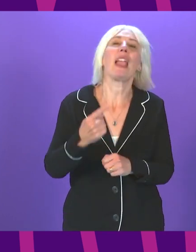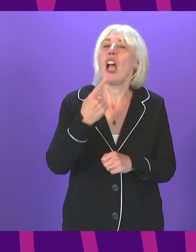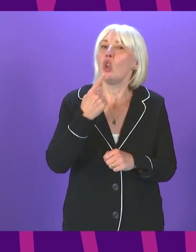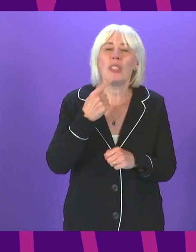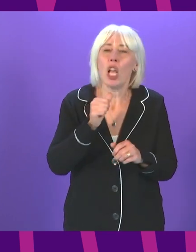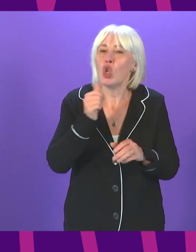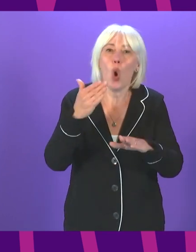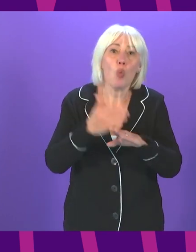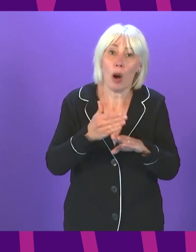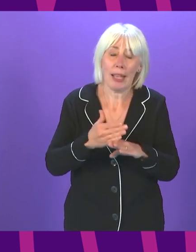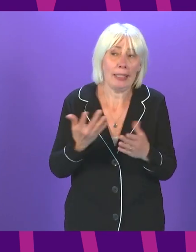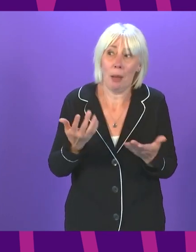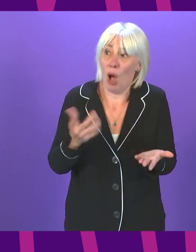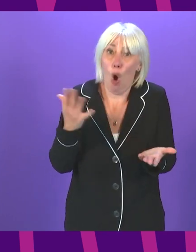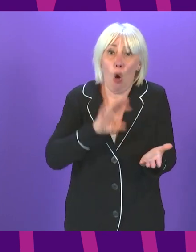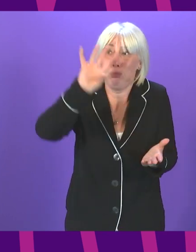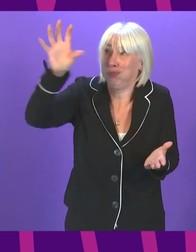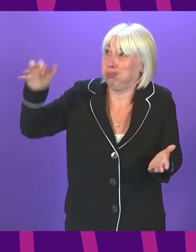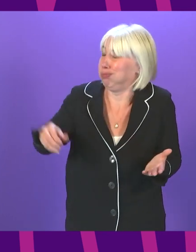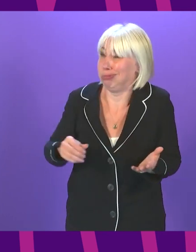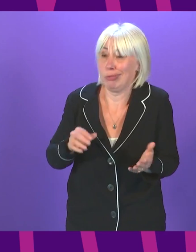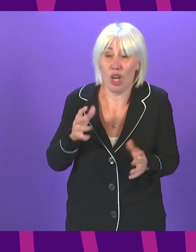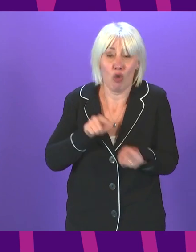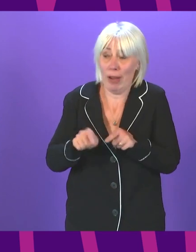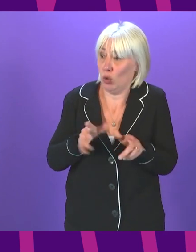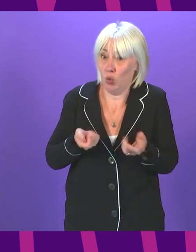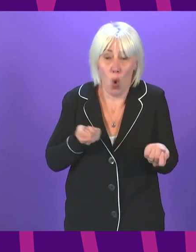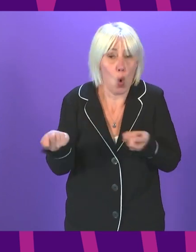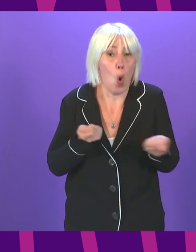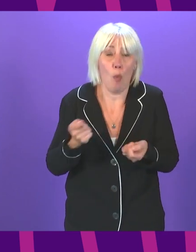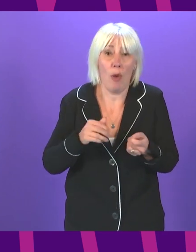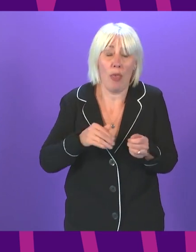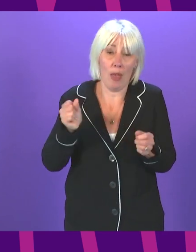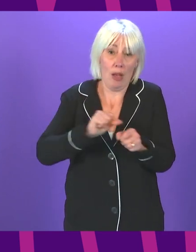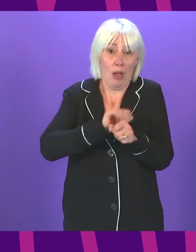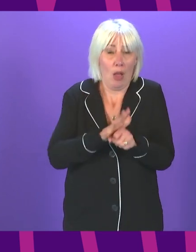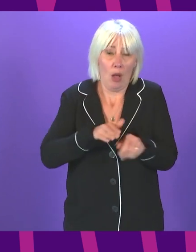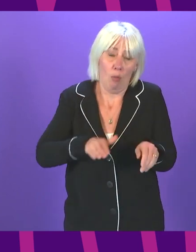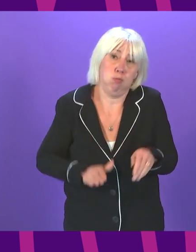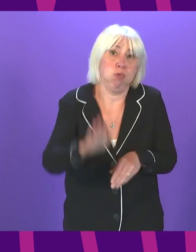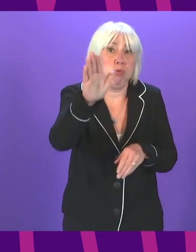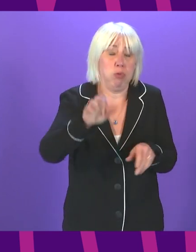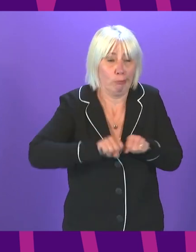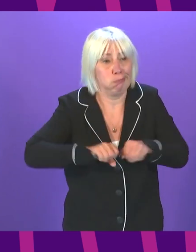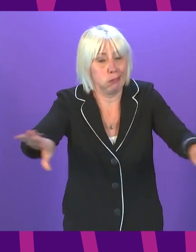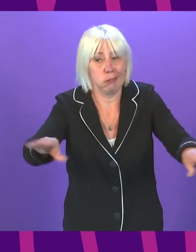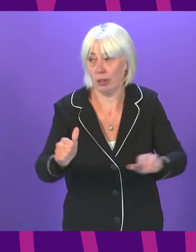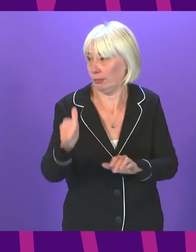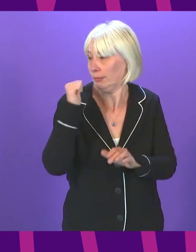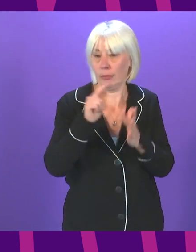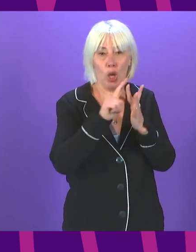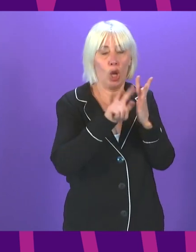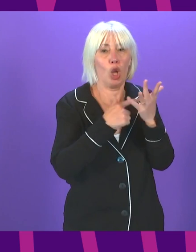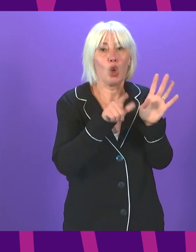Every country is grappling with a highly transmissible strain of this virus. We've had a spike in cases early July when we